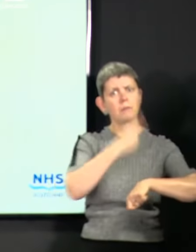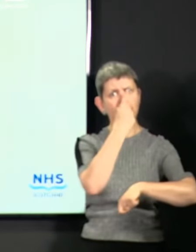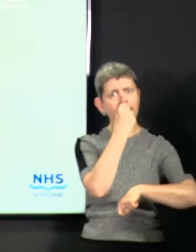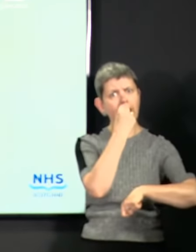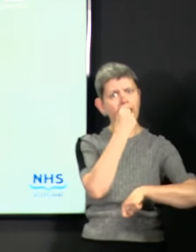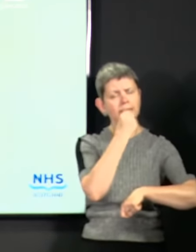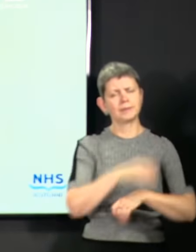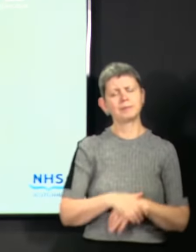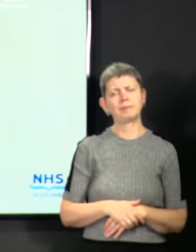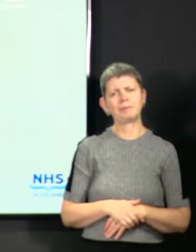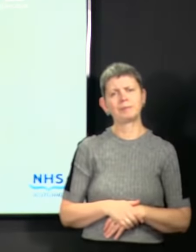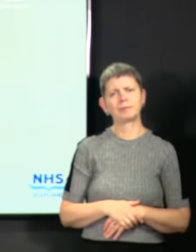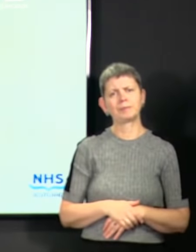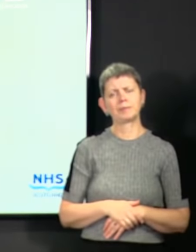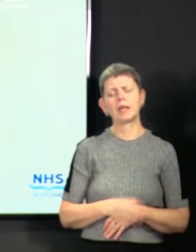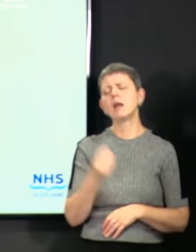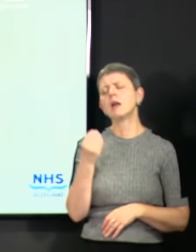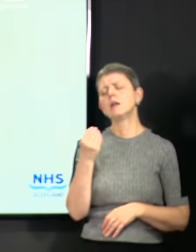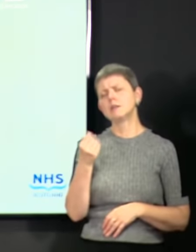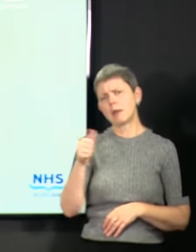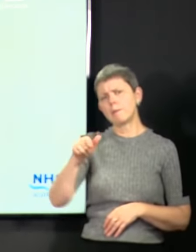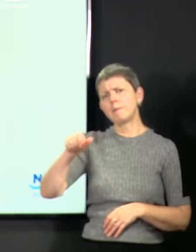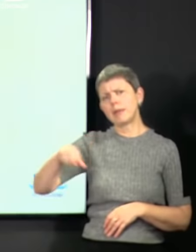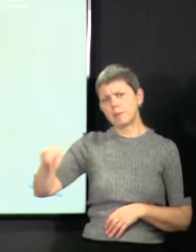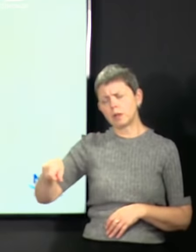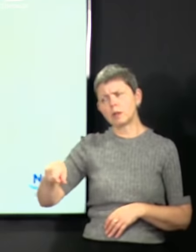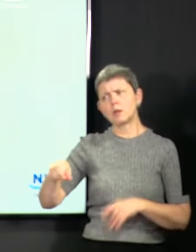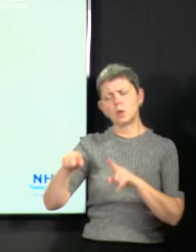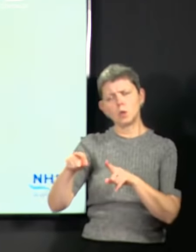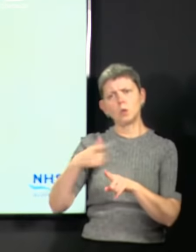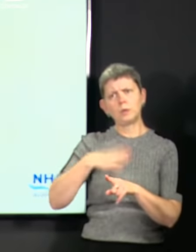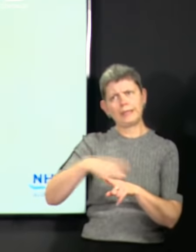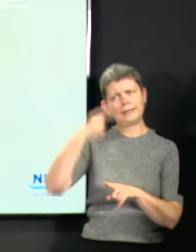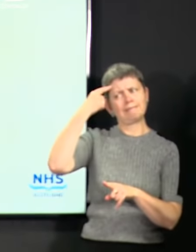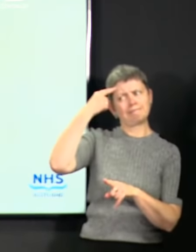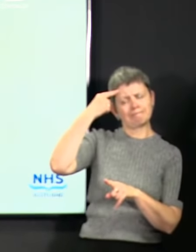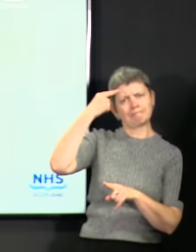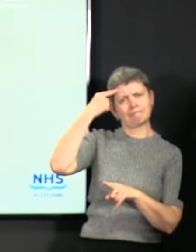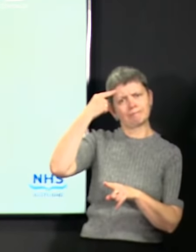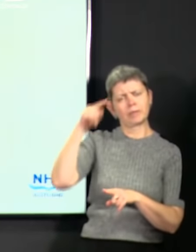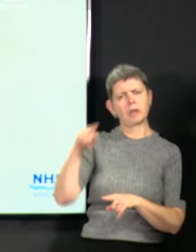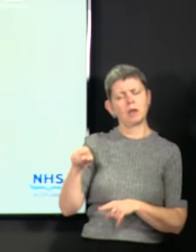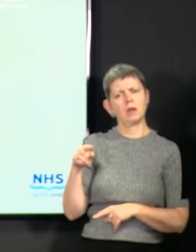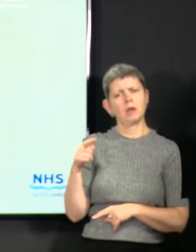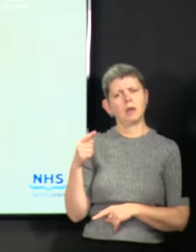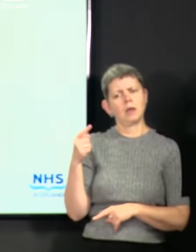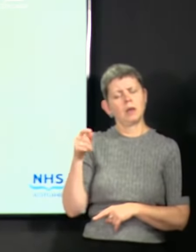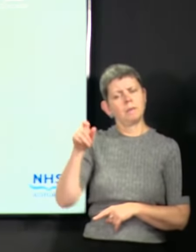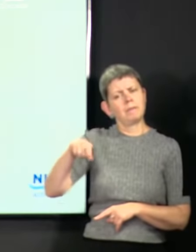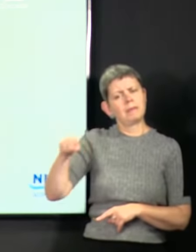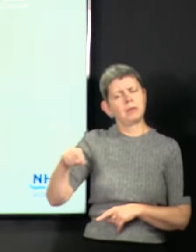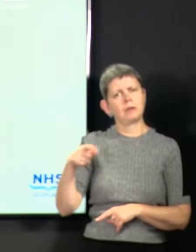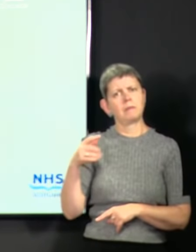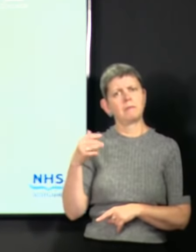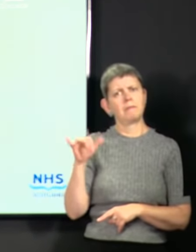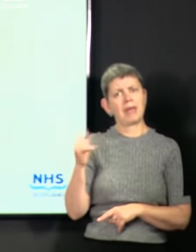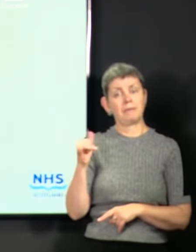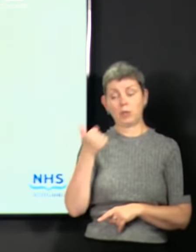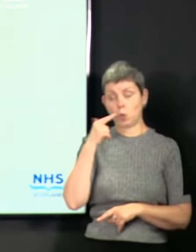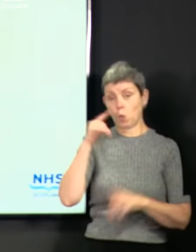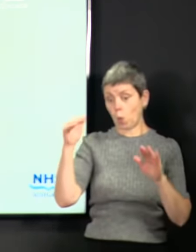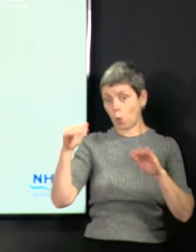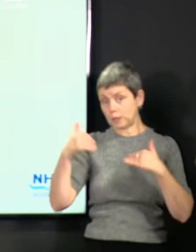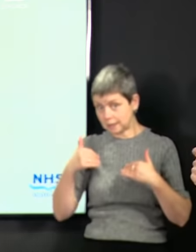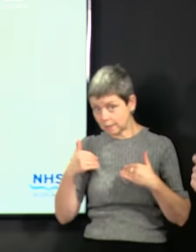require a little bit of discretion and a little bit of understanding from all of us, are those who are perhaps living with autism